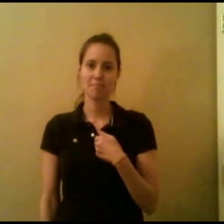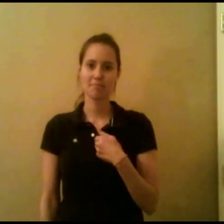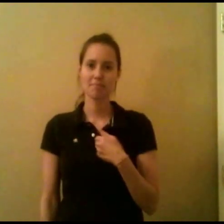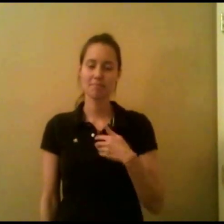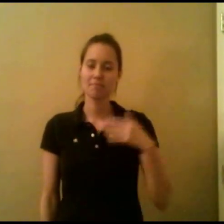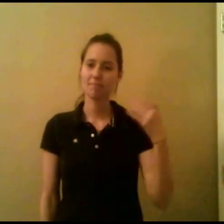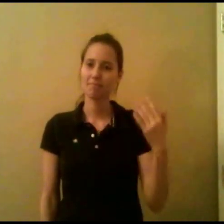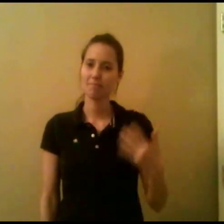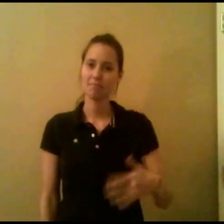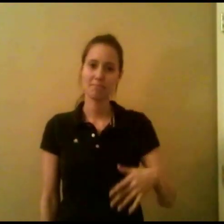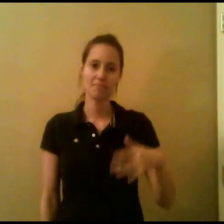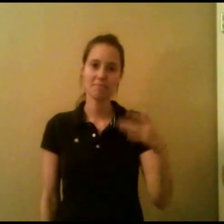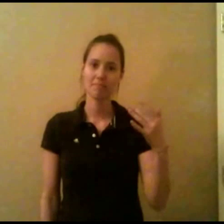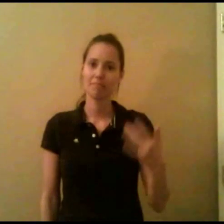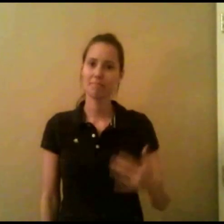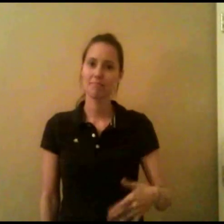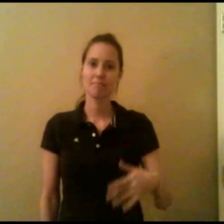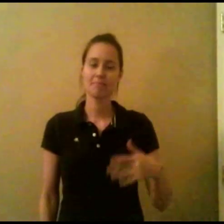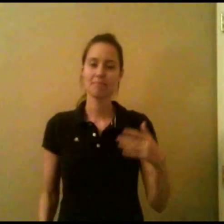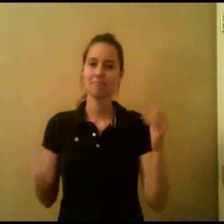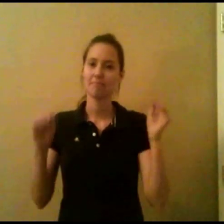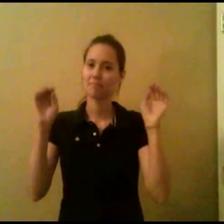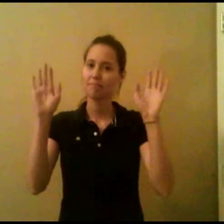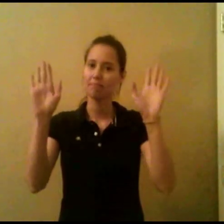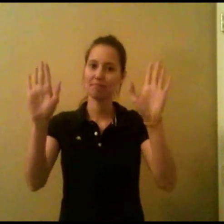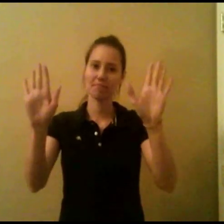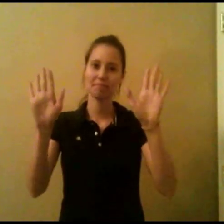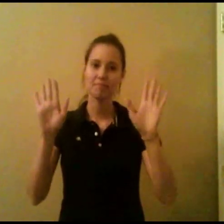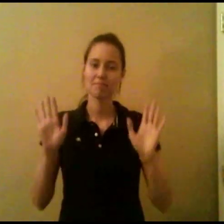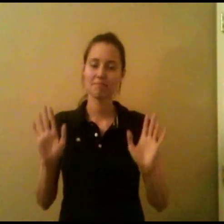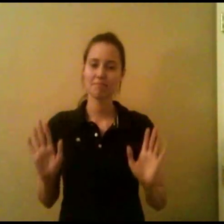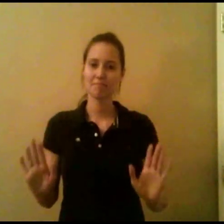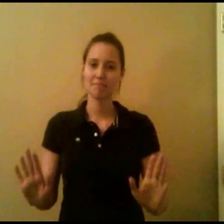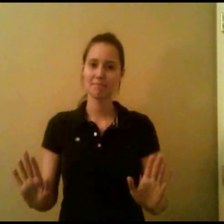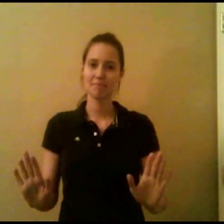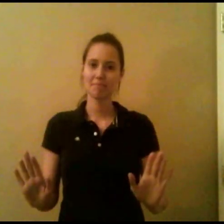Oh, it is wonderful,